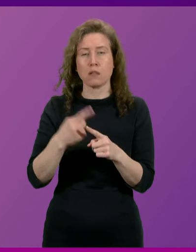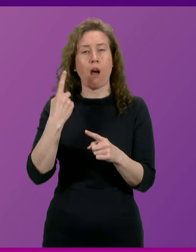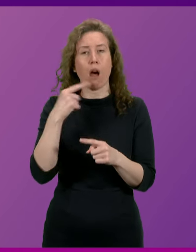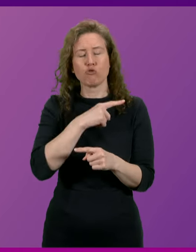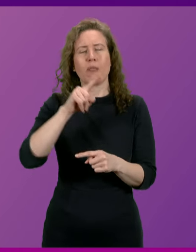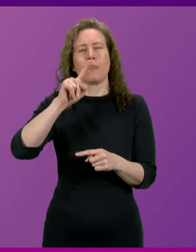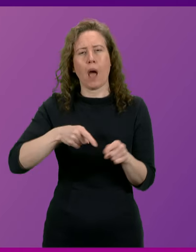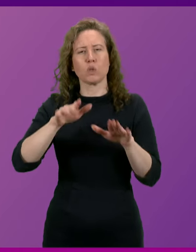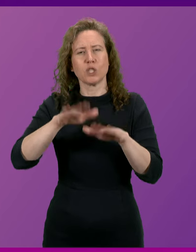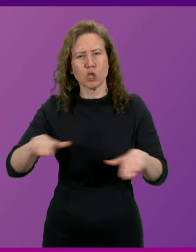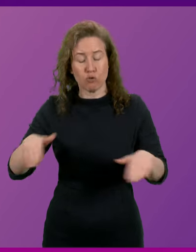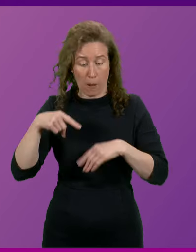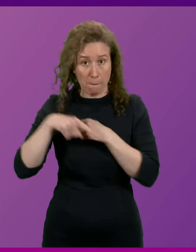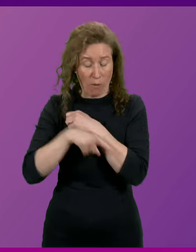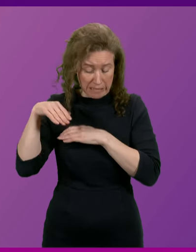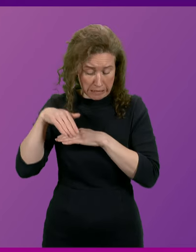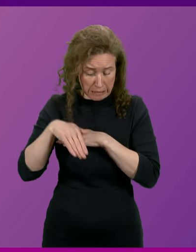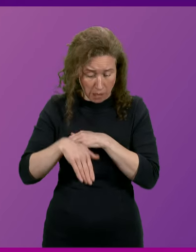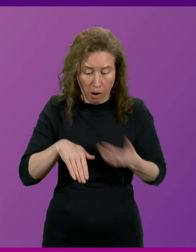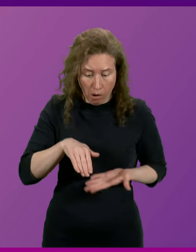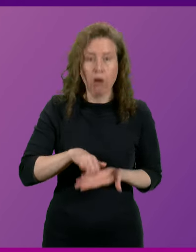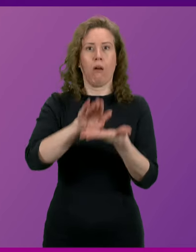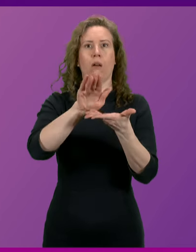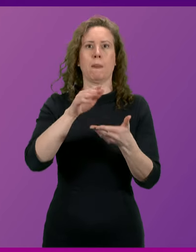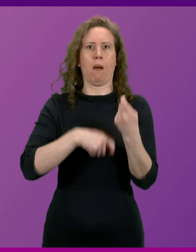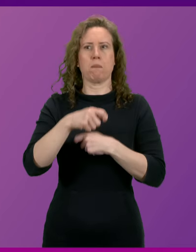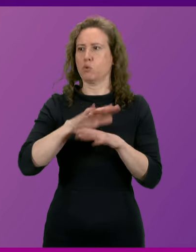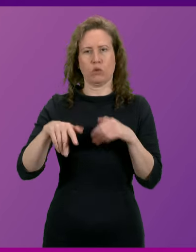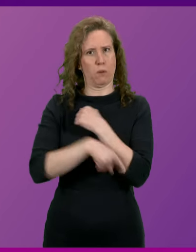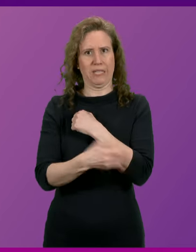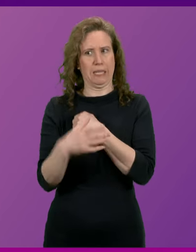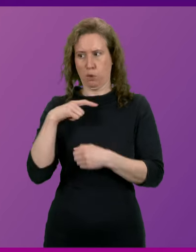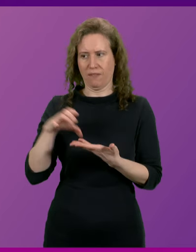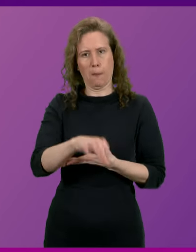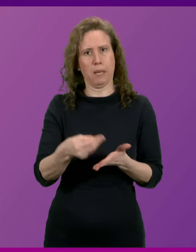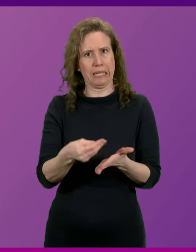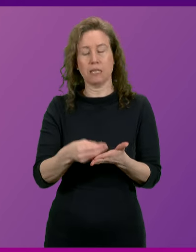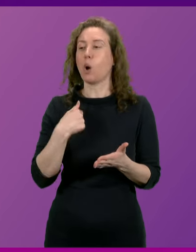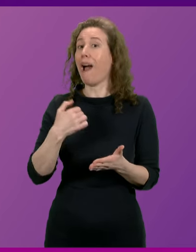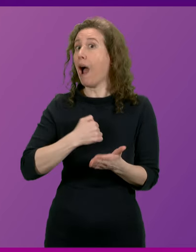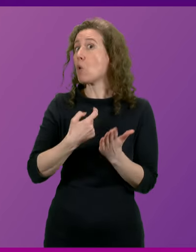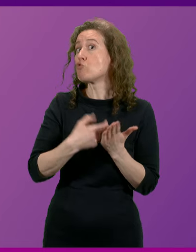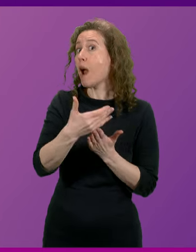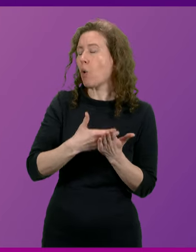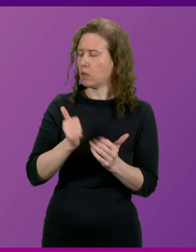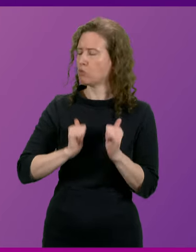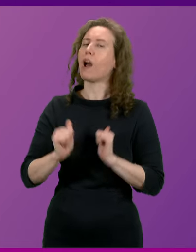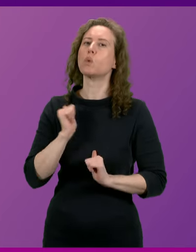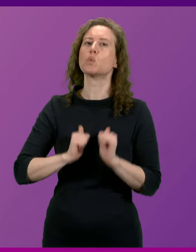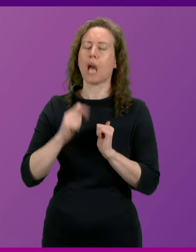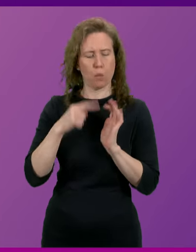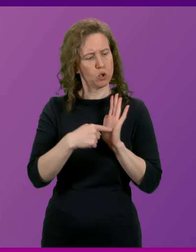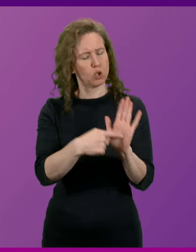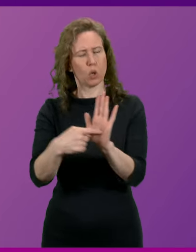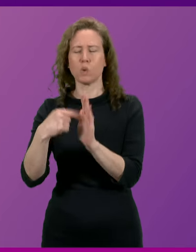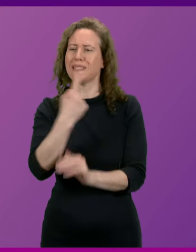children out of poverty. So when that general election is called by the Conservatives, we'll take our record proudly to every single doorstep in the